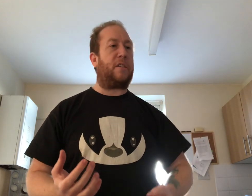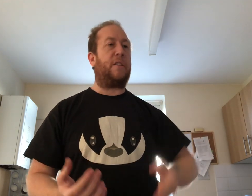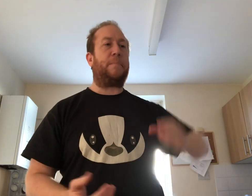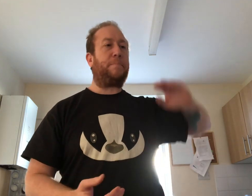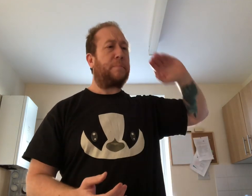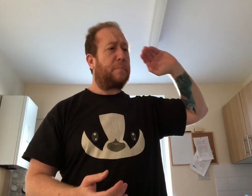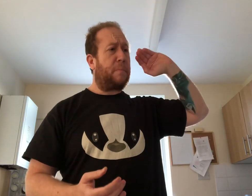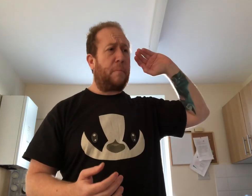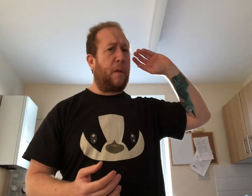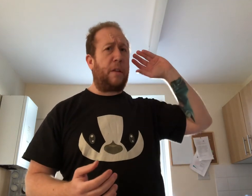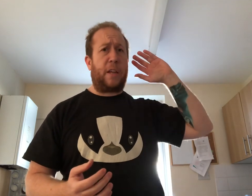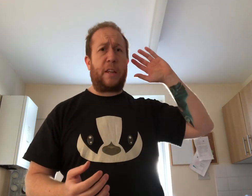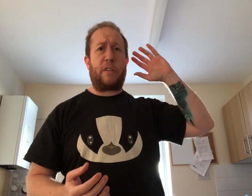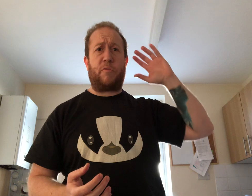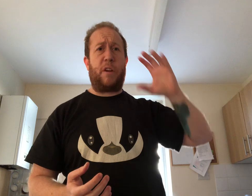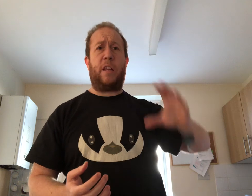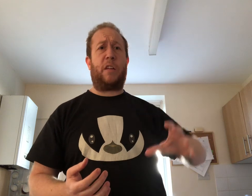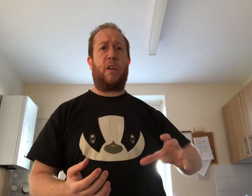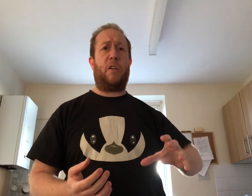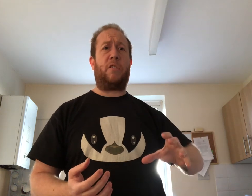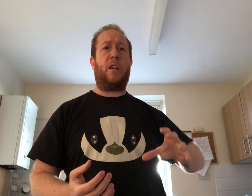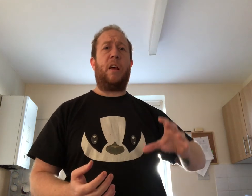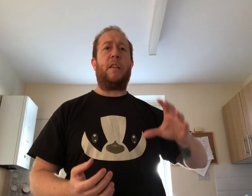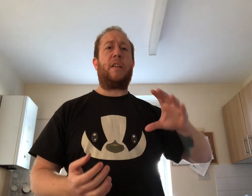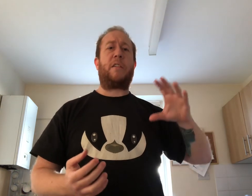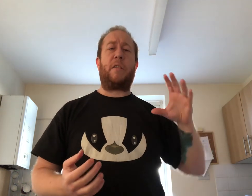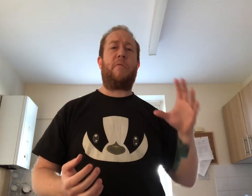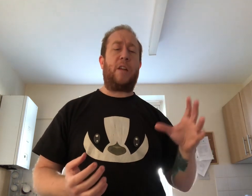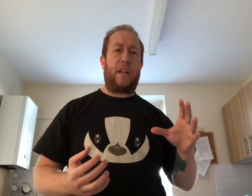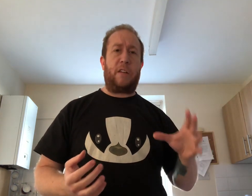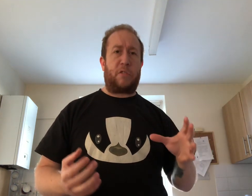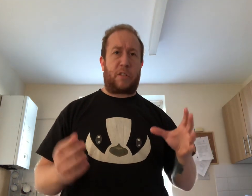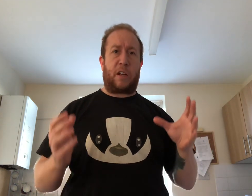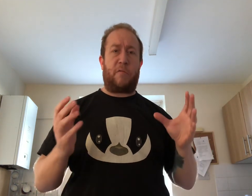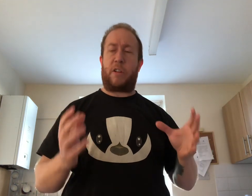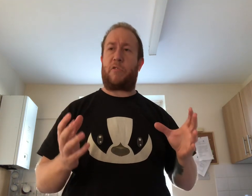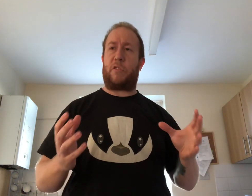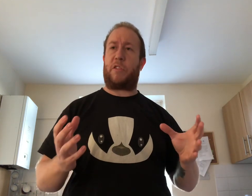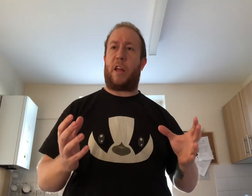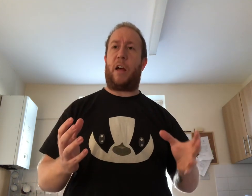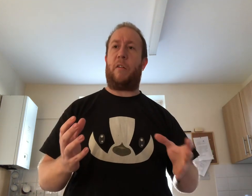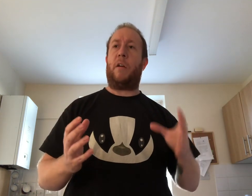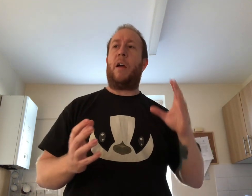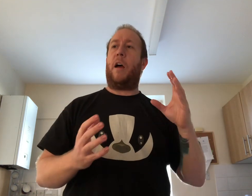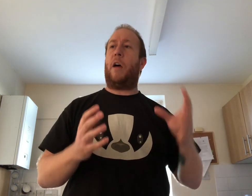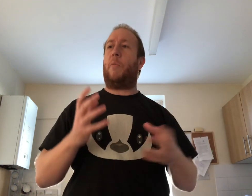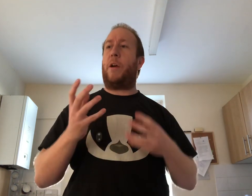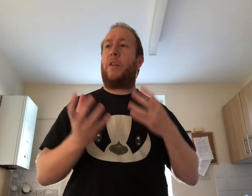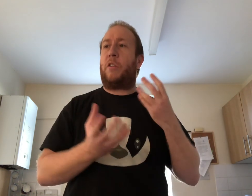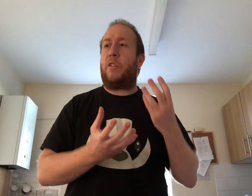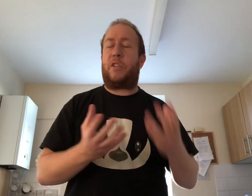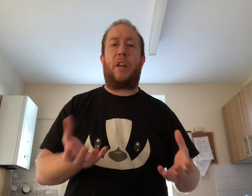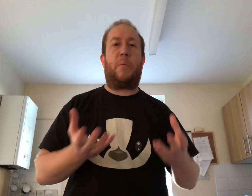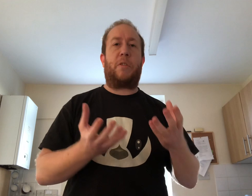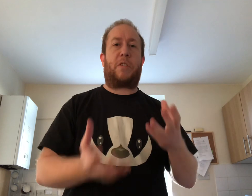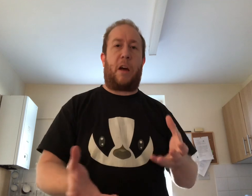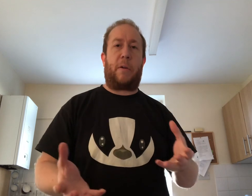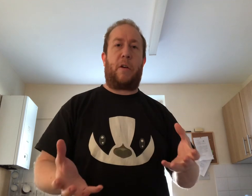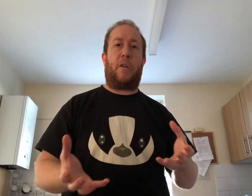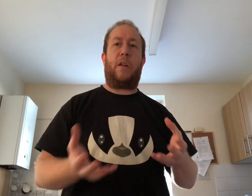I think that's really good that's something really interesting in restaurants now where you can see what's going on